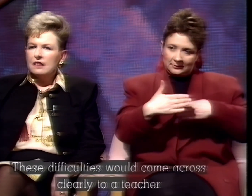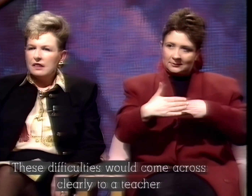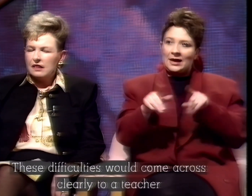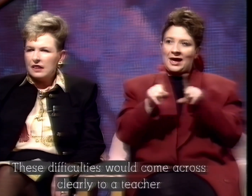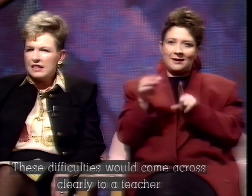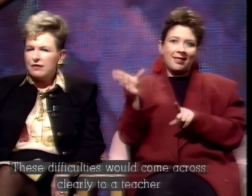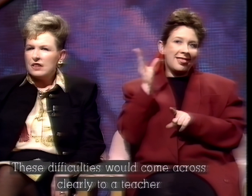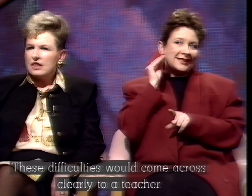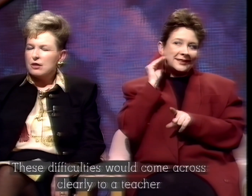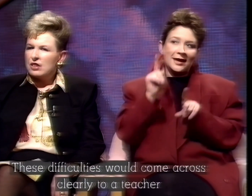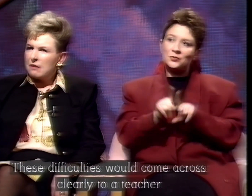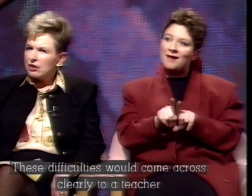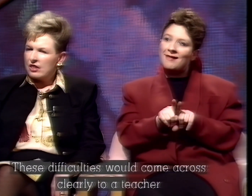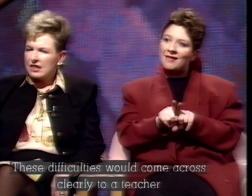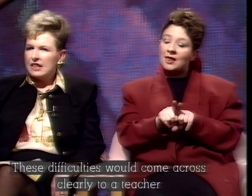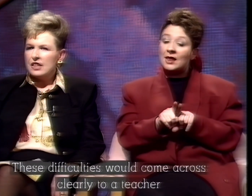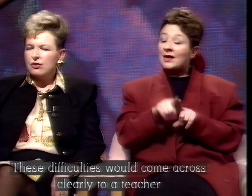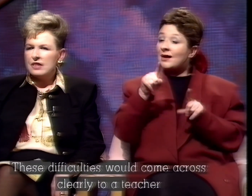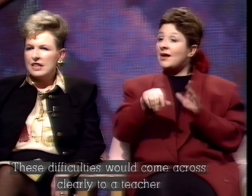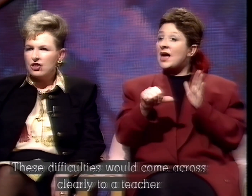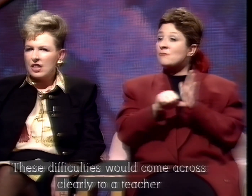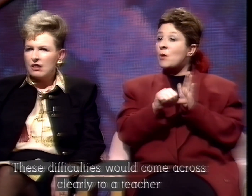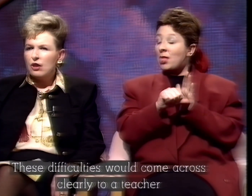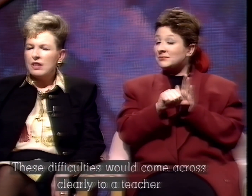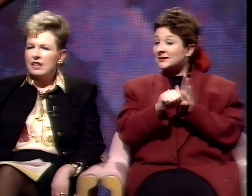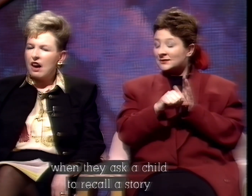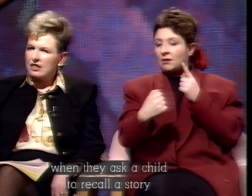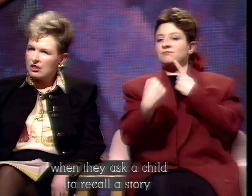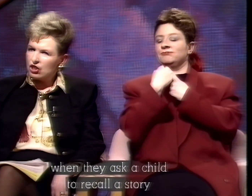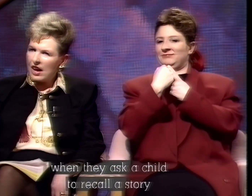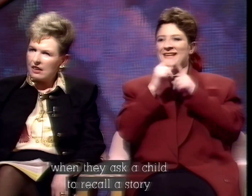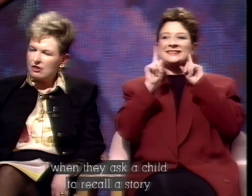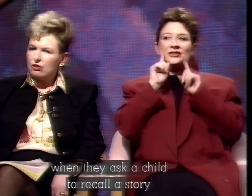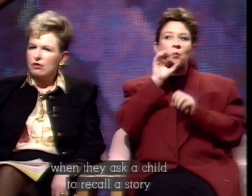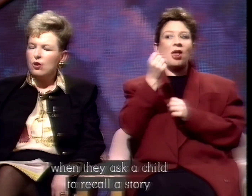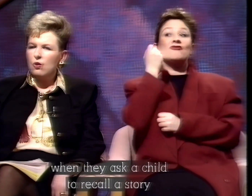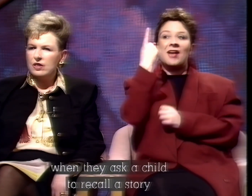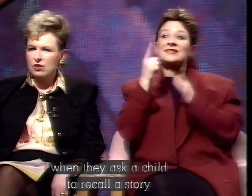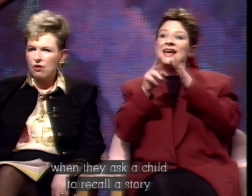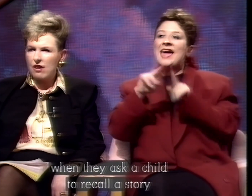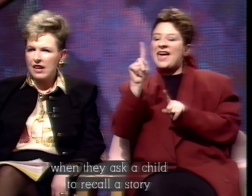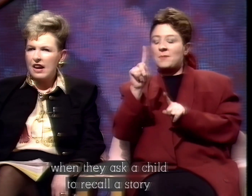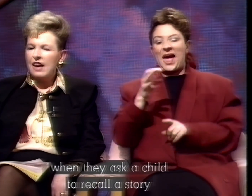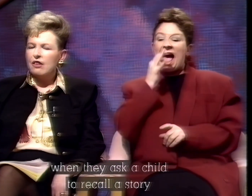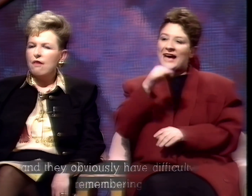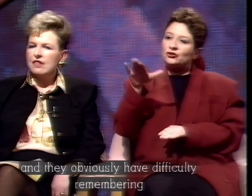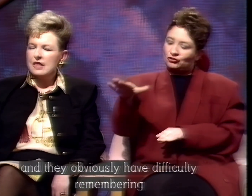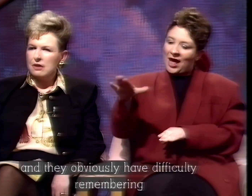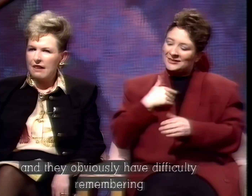These difficulties would come across clearly to a teacher when they ask a child to recall a story, and they obviously will have